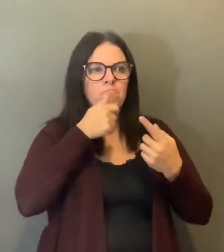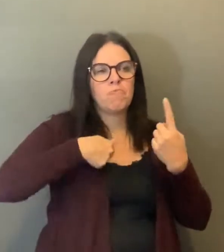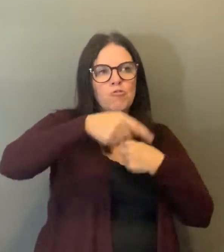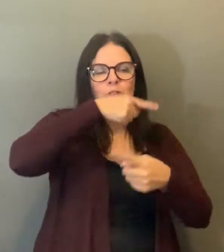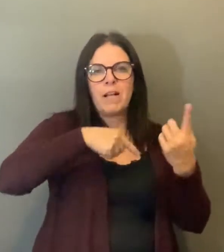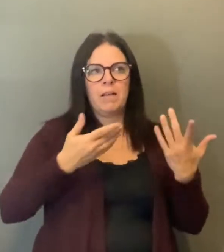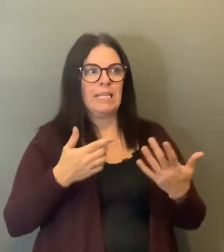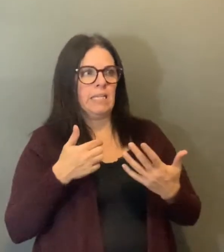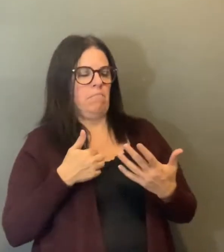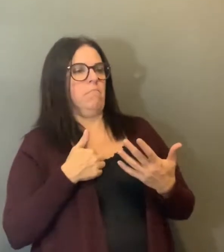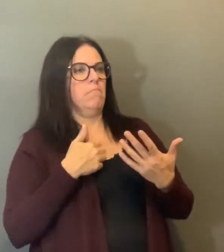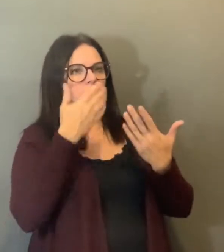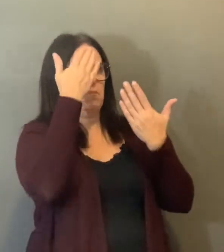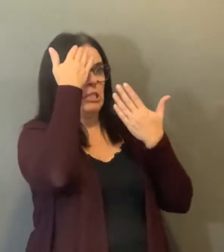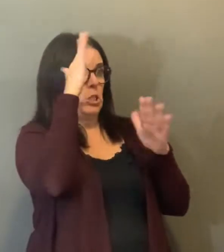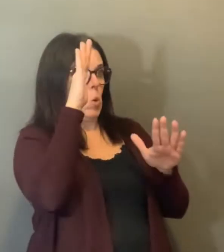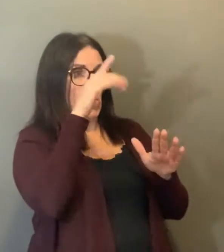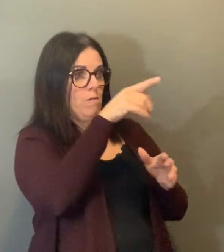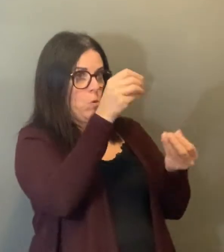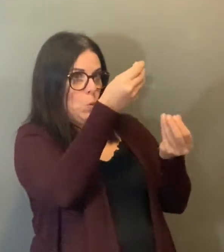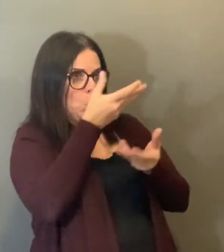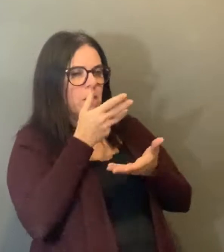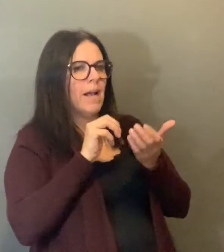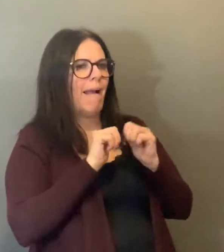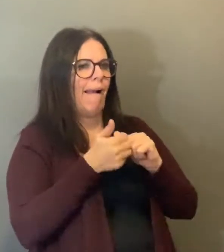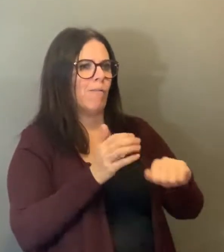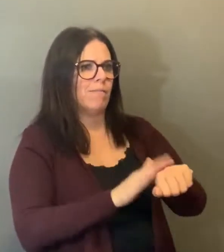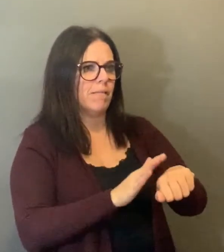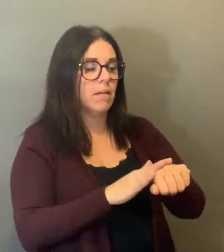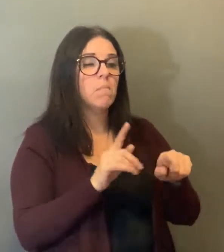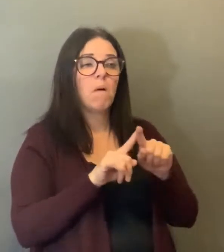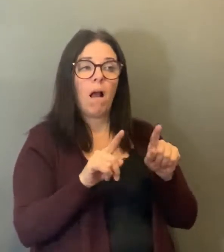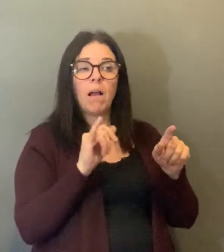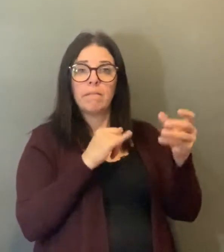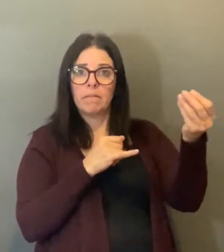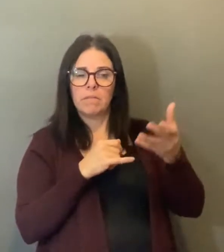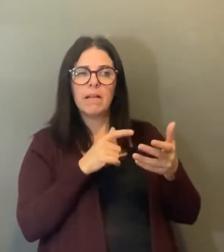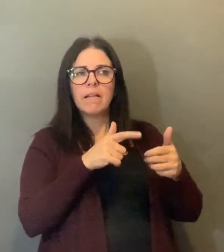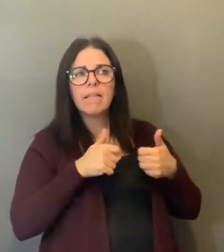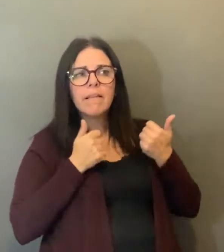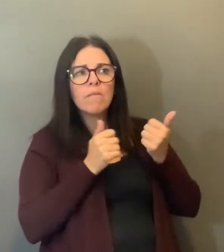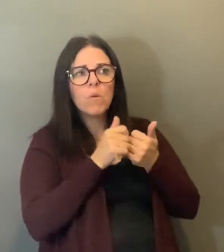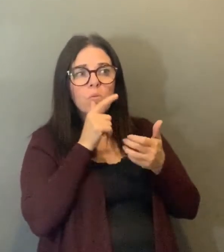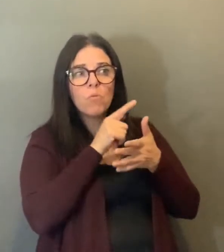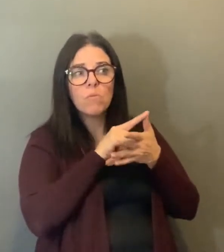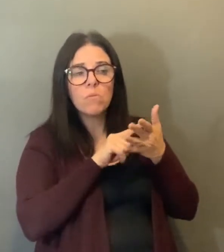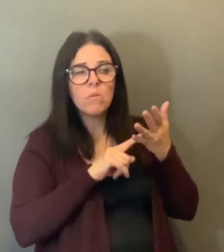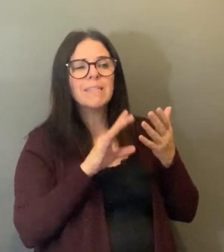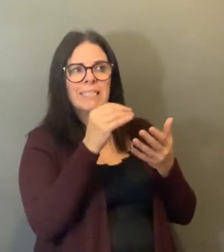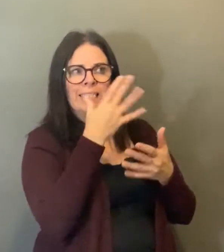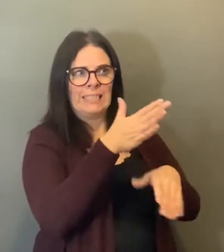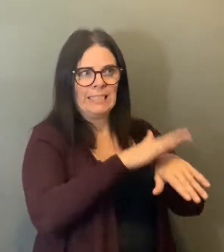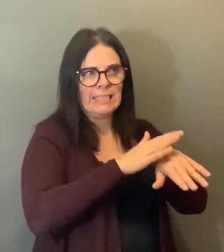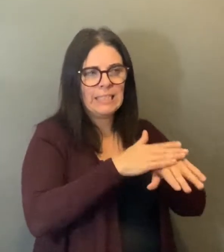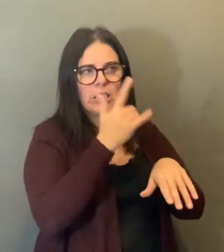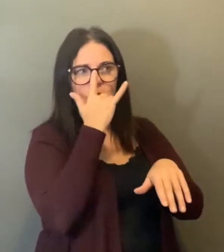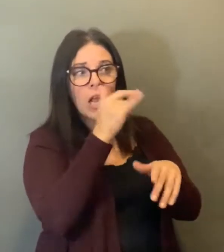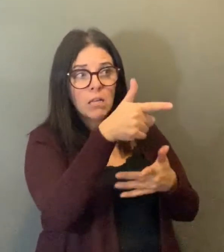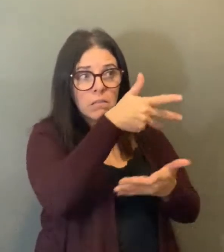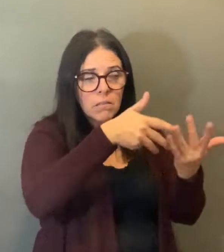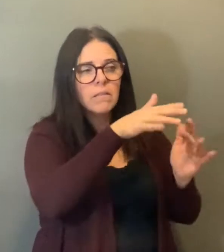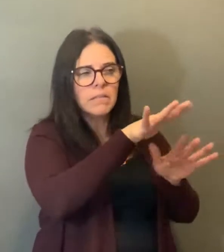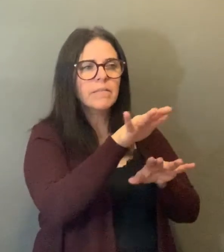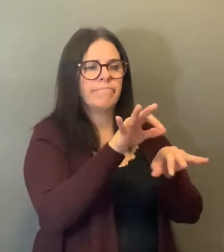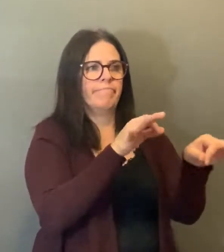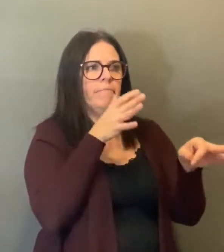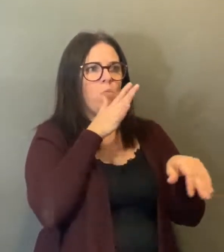if they're not identifying everyone who lives with them on a regular basis, we may not be aware of those individuals. But as a general recommendation,